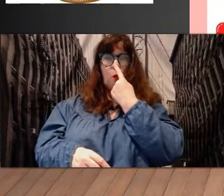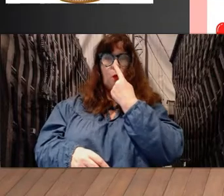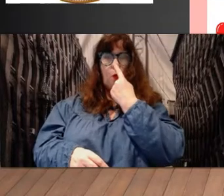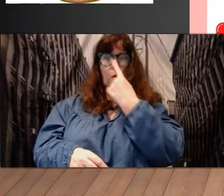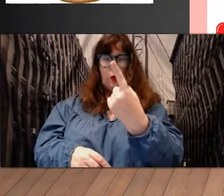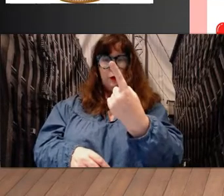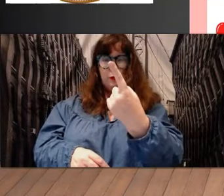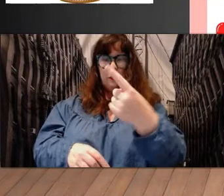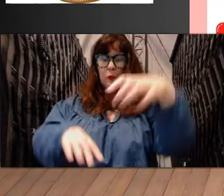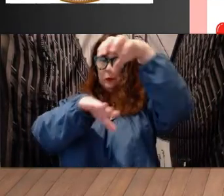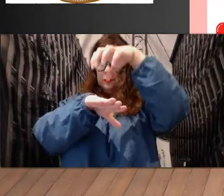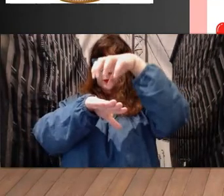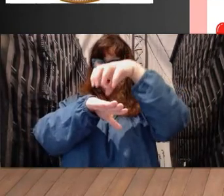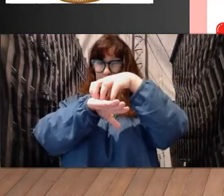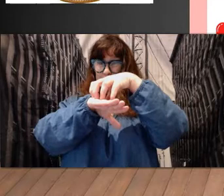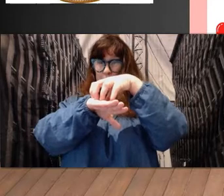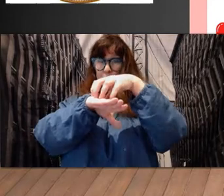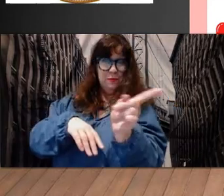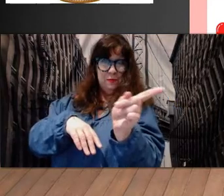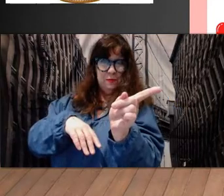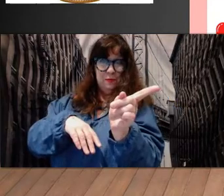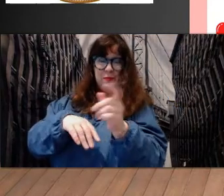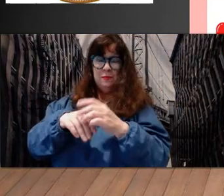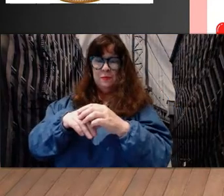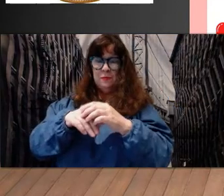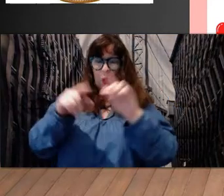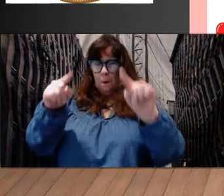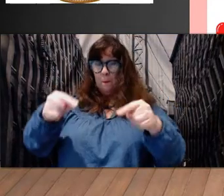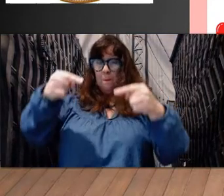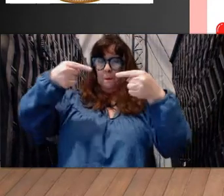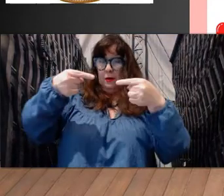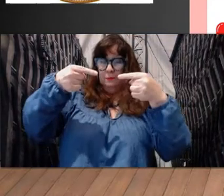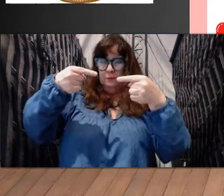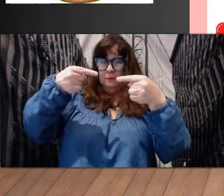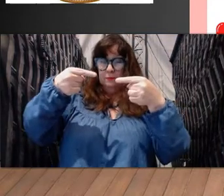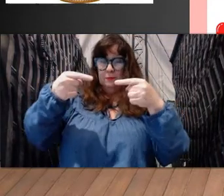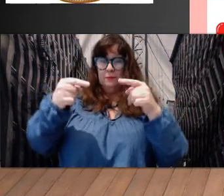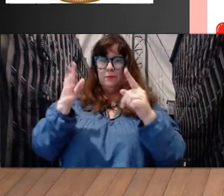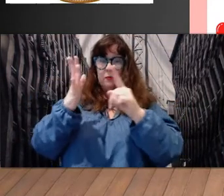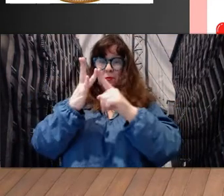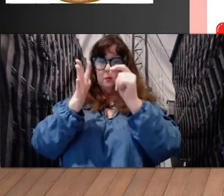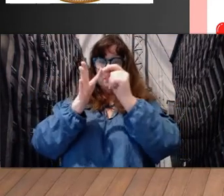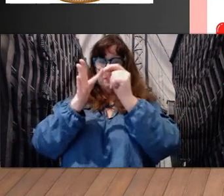Up there, one-year-old, cake. Over there, opposite,